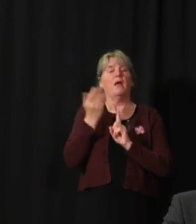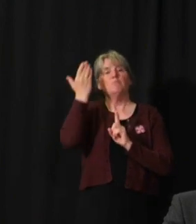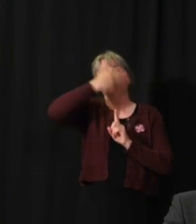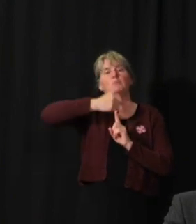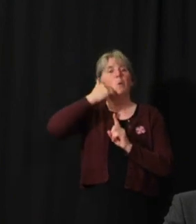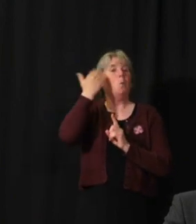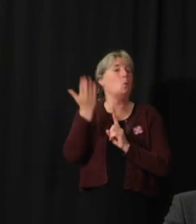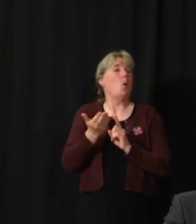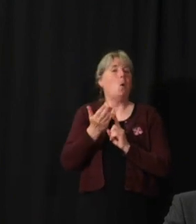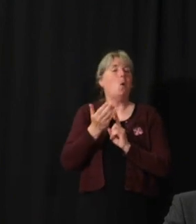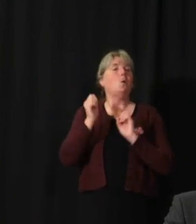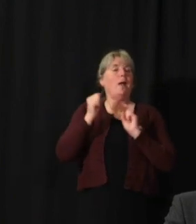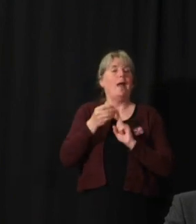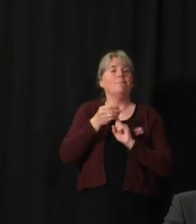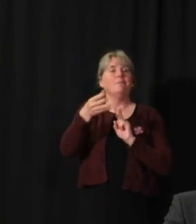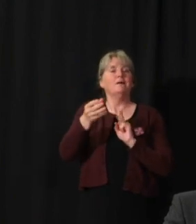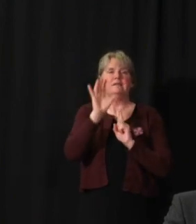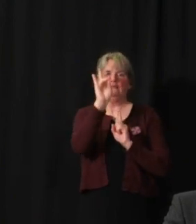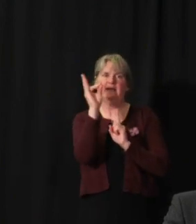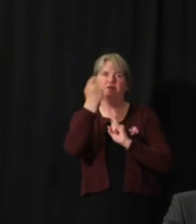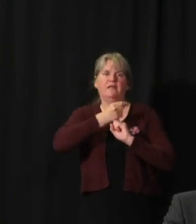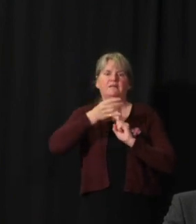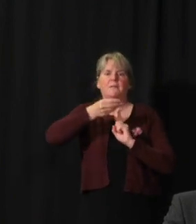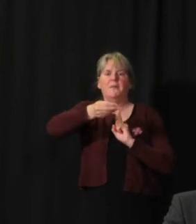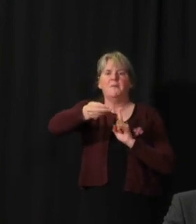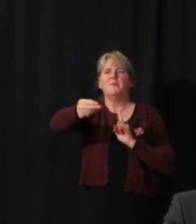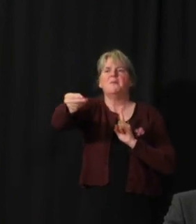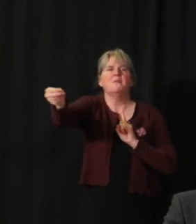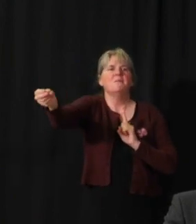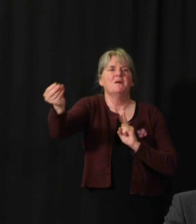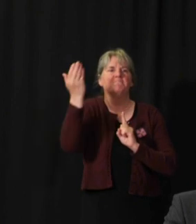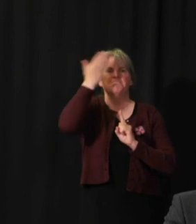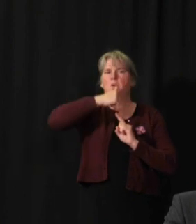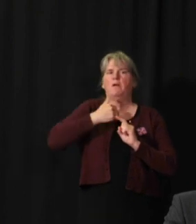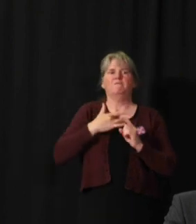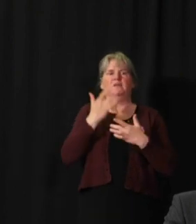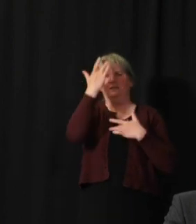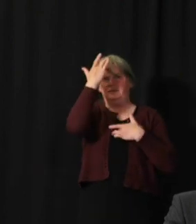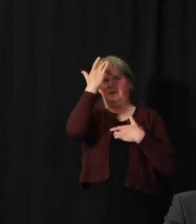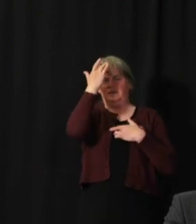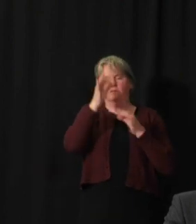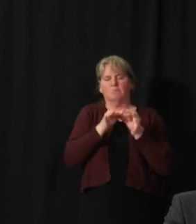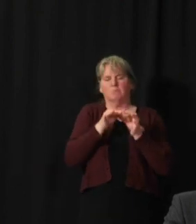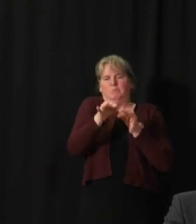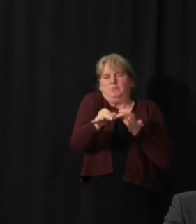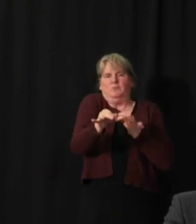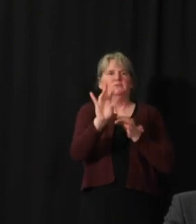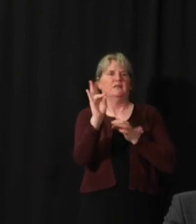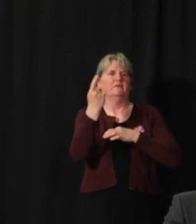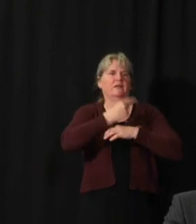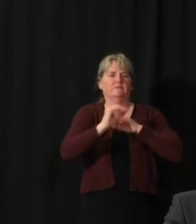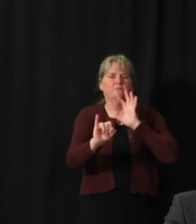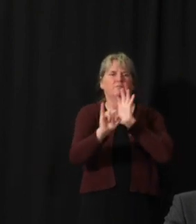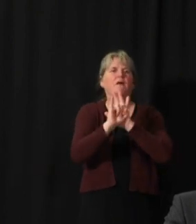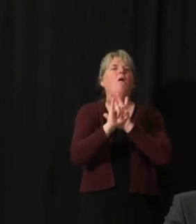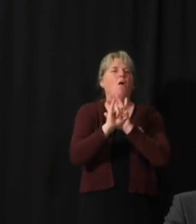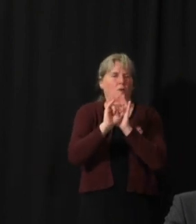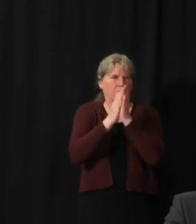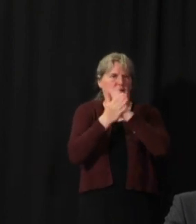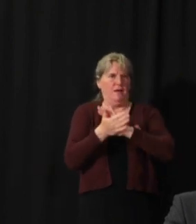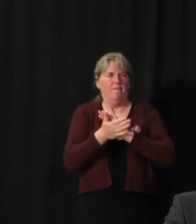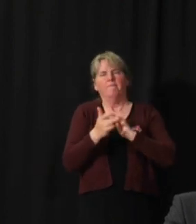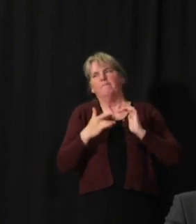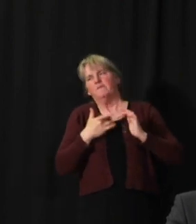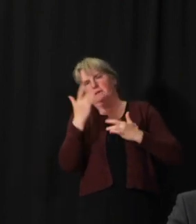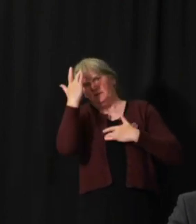stands for exposed as that factor of a lag time between, the time between when a person